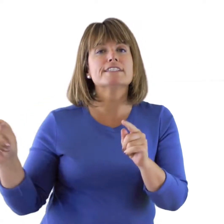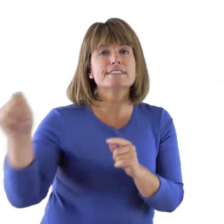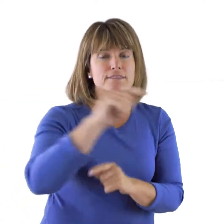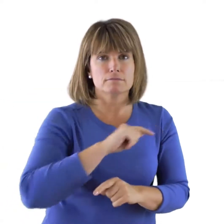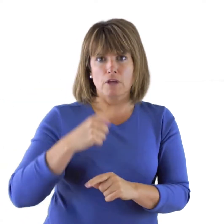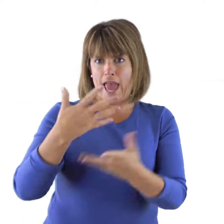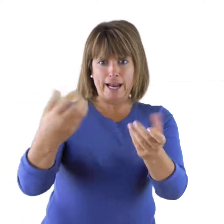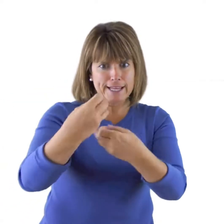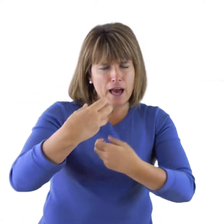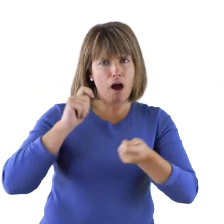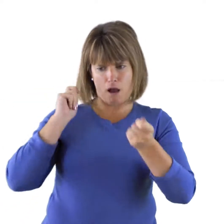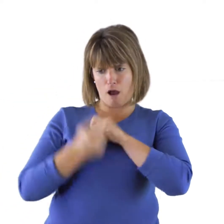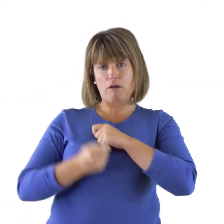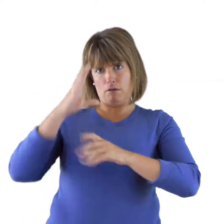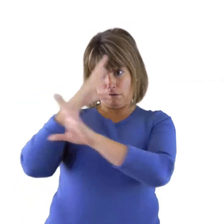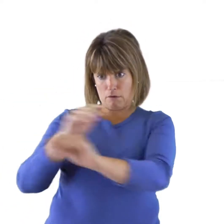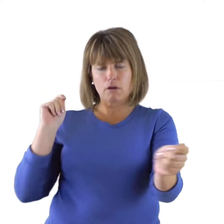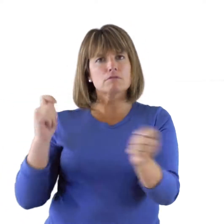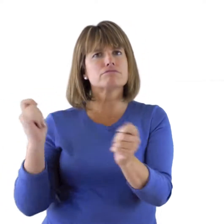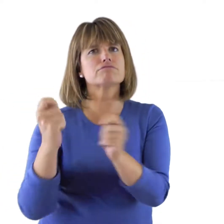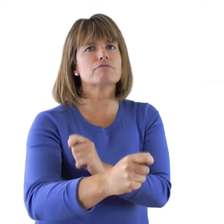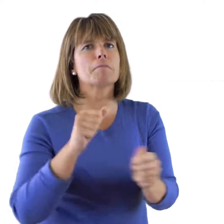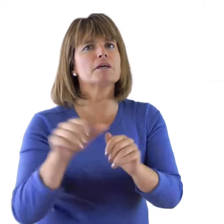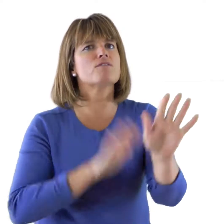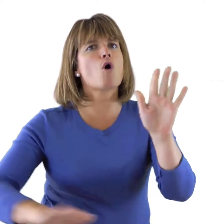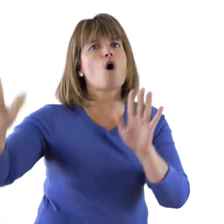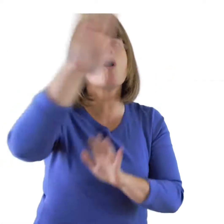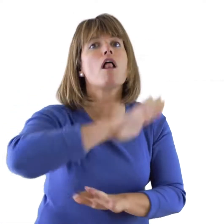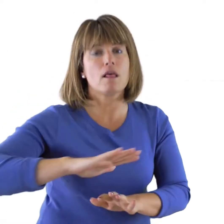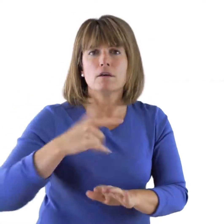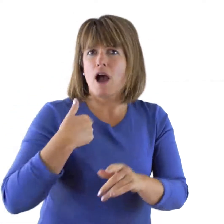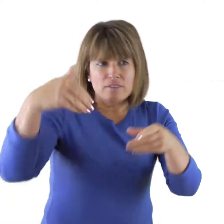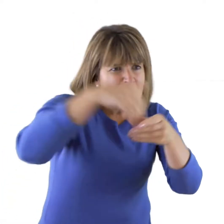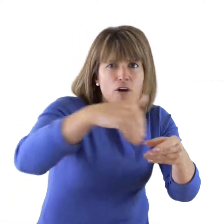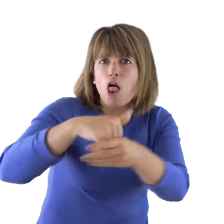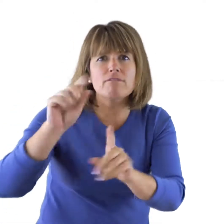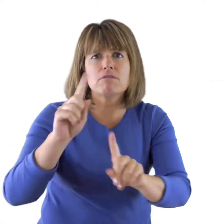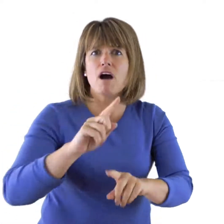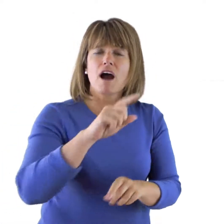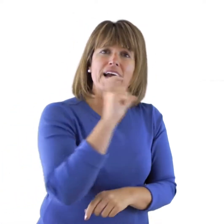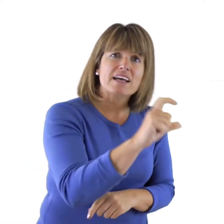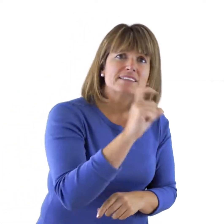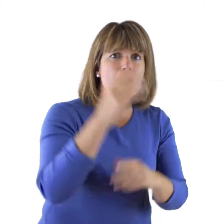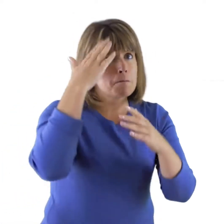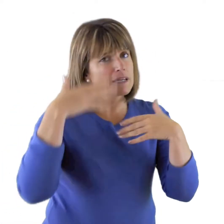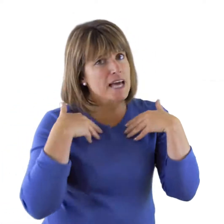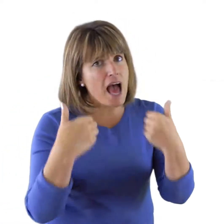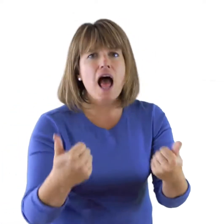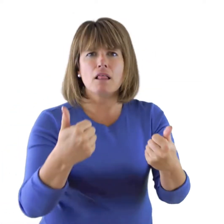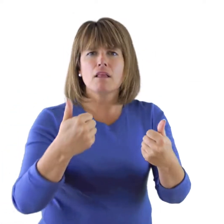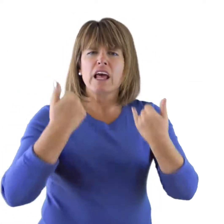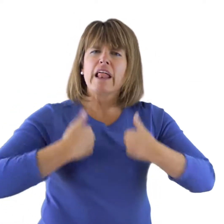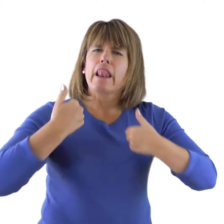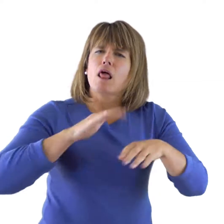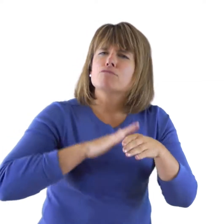wide range of issues. These include cancer and mental health, long term conditions and the concerns of carers and some that